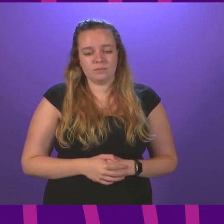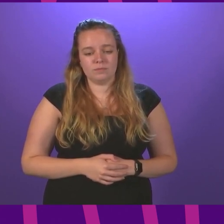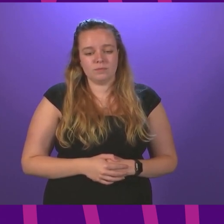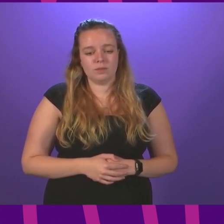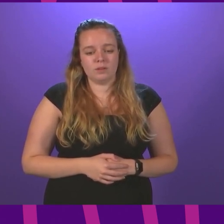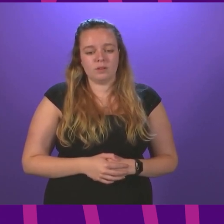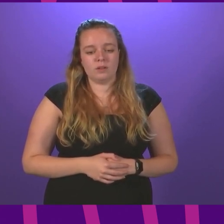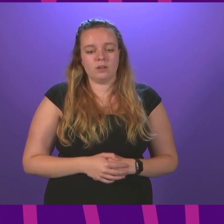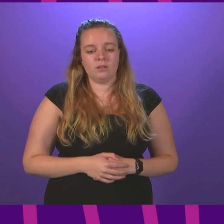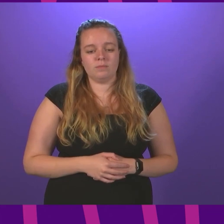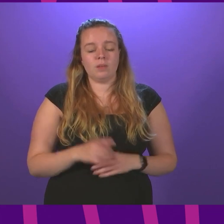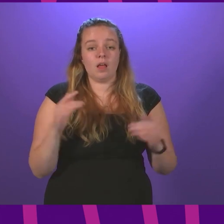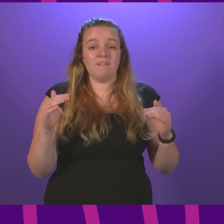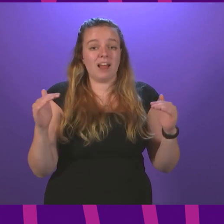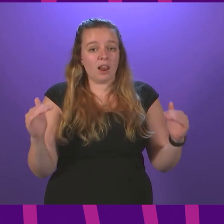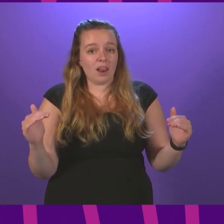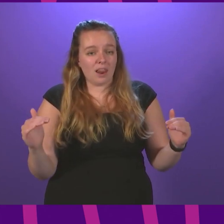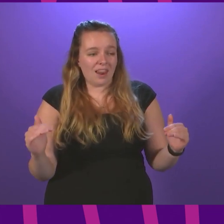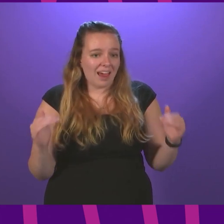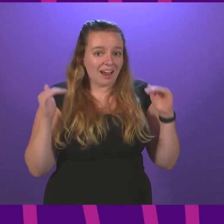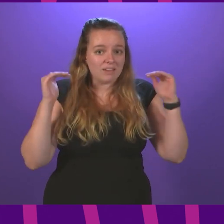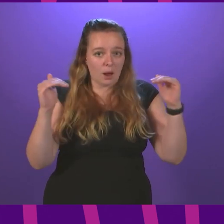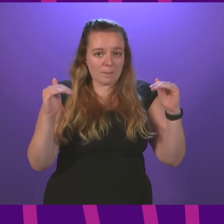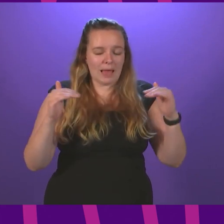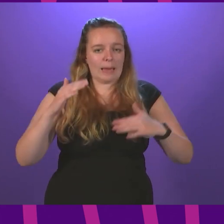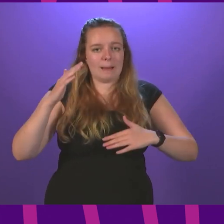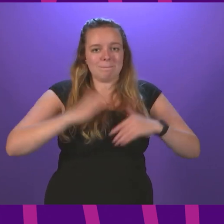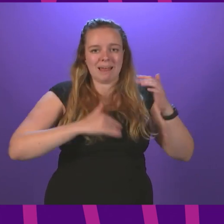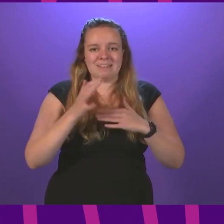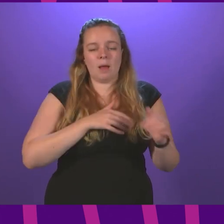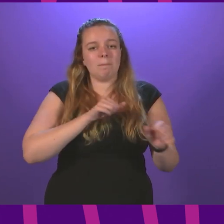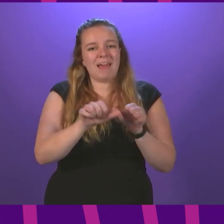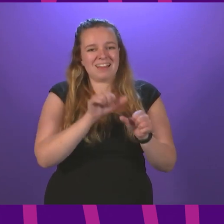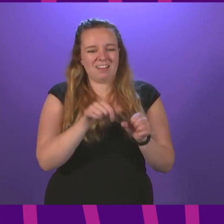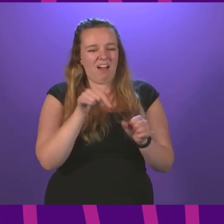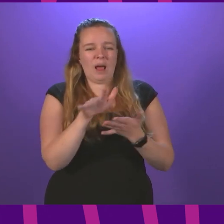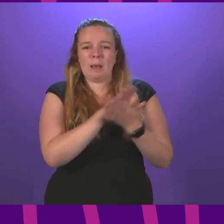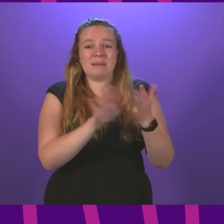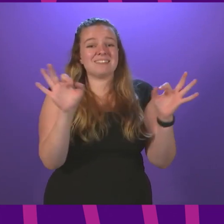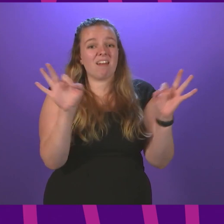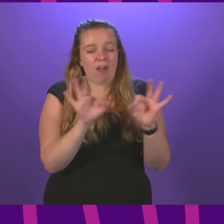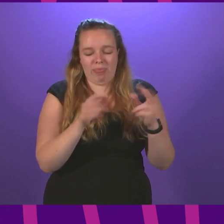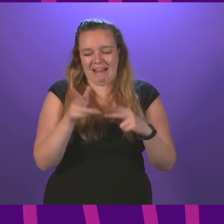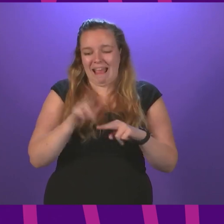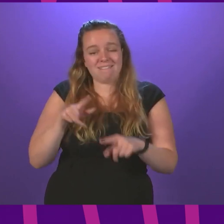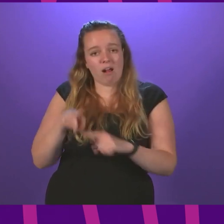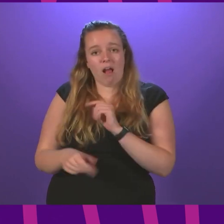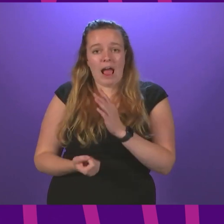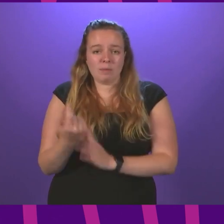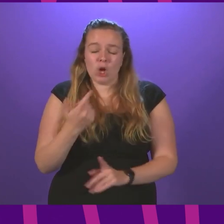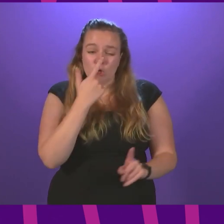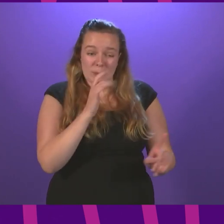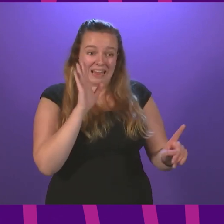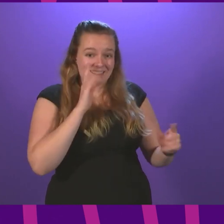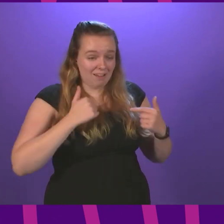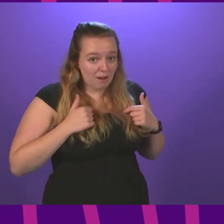The concepts of levelling up and build back better will mean nothing if this cut is undertaken. You can hear me,